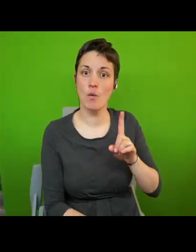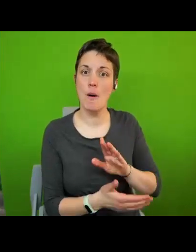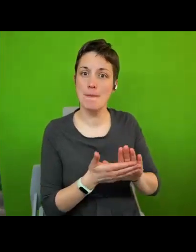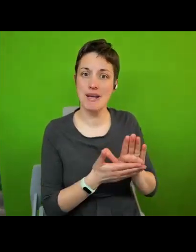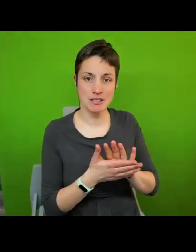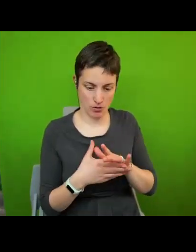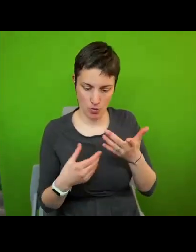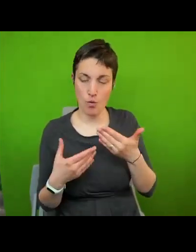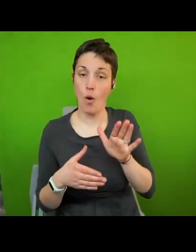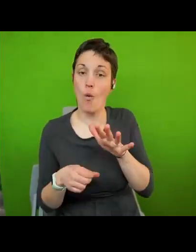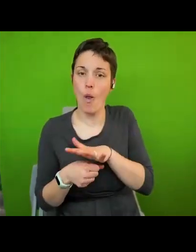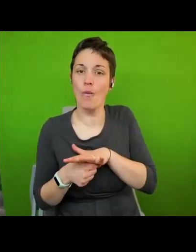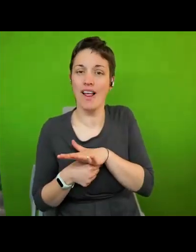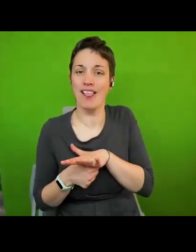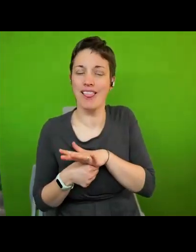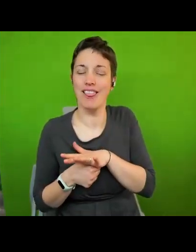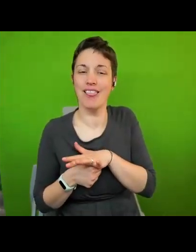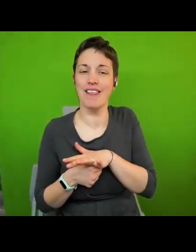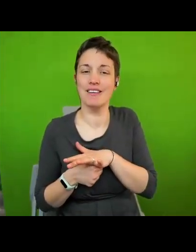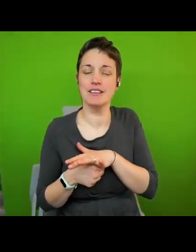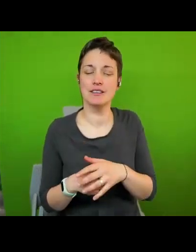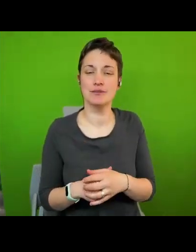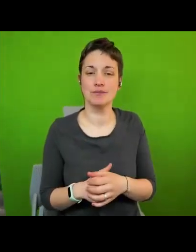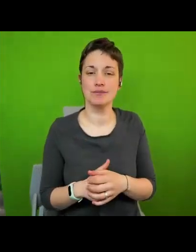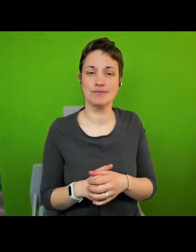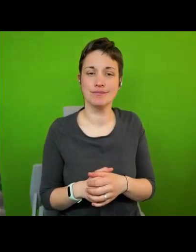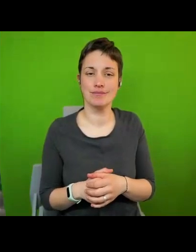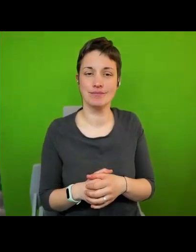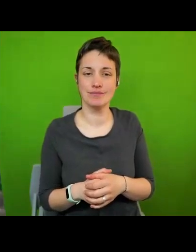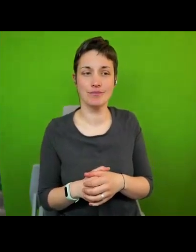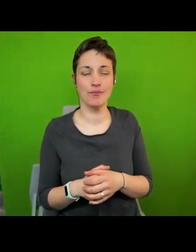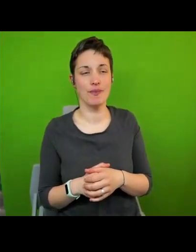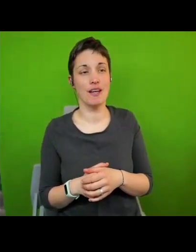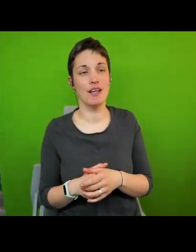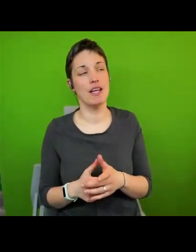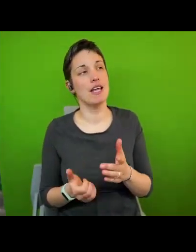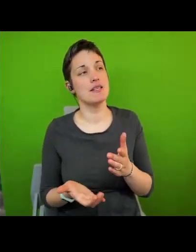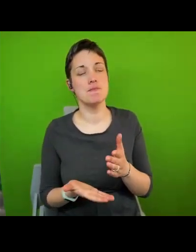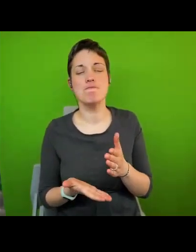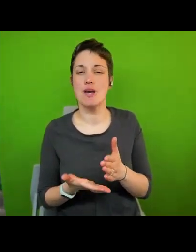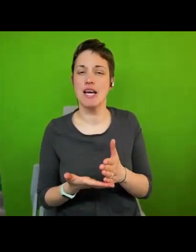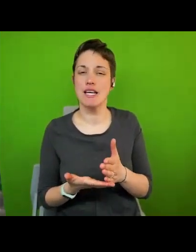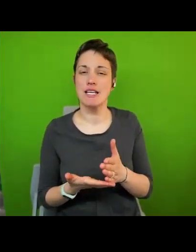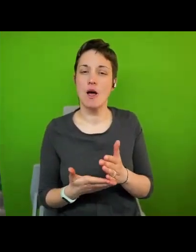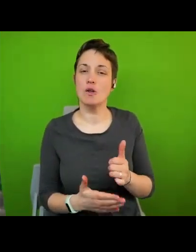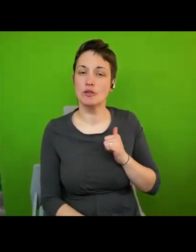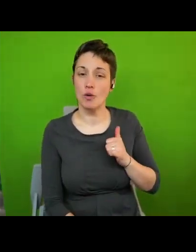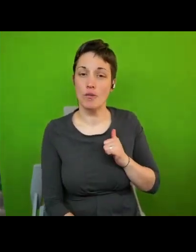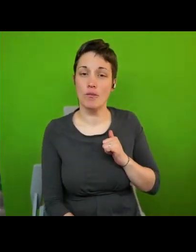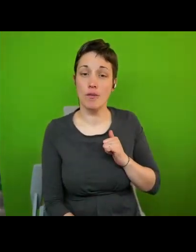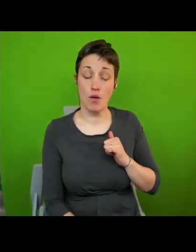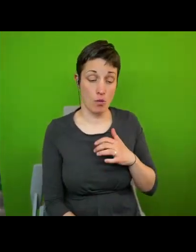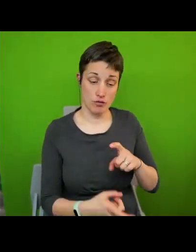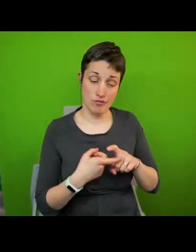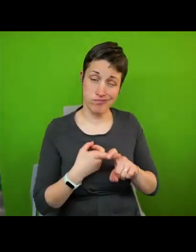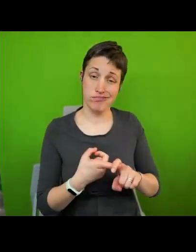and what it requires that human rights go local it does presuppose some commitment to become a human rights city that goes